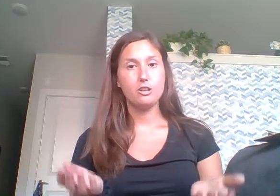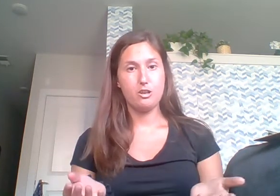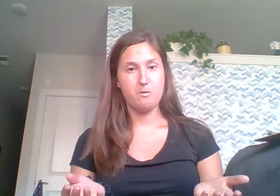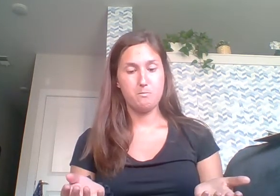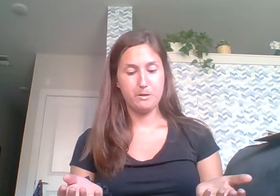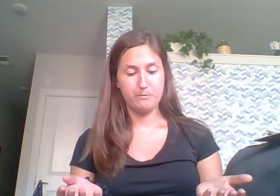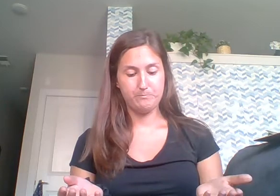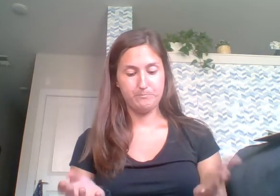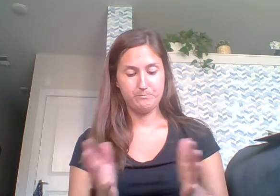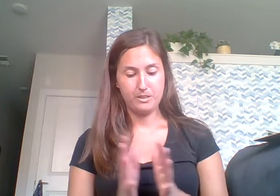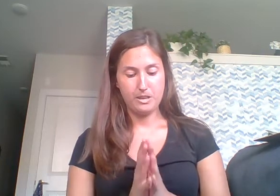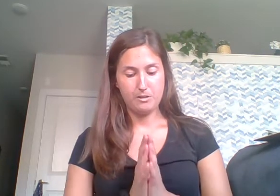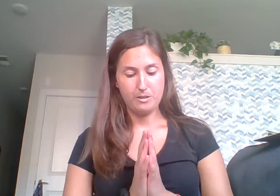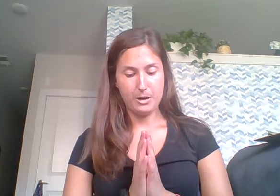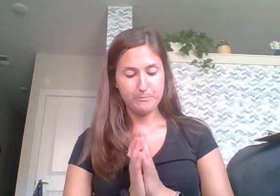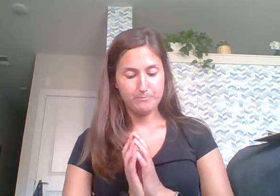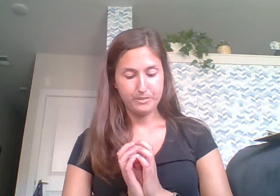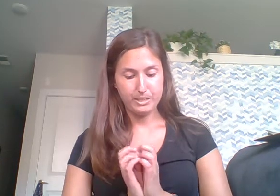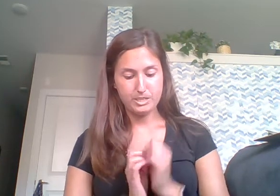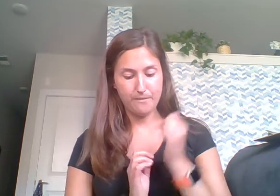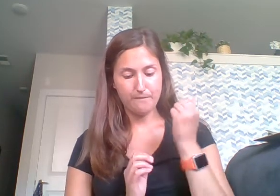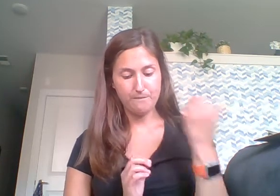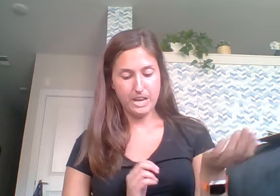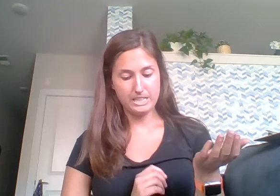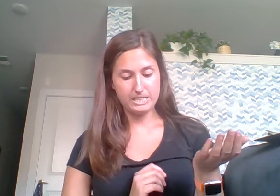Globe. Okay? So, feet.